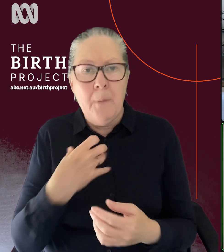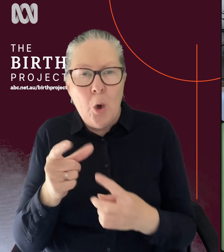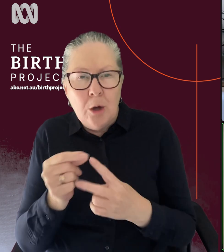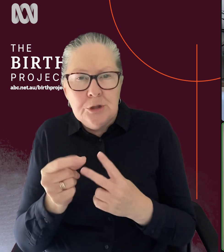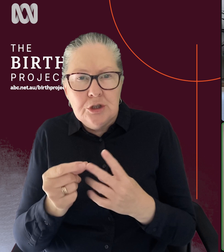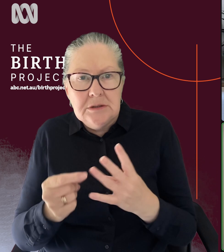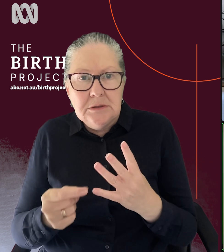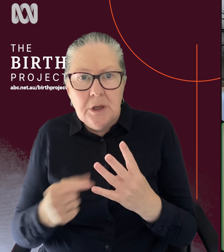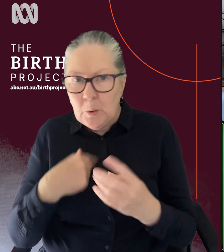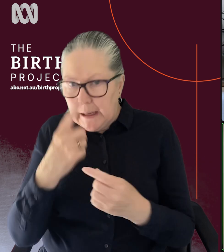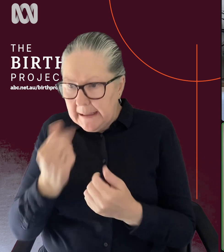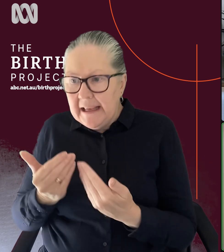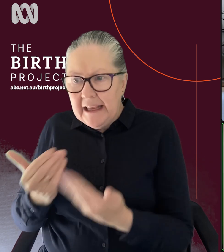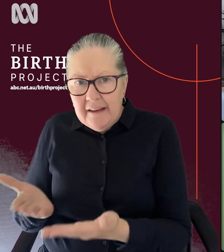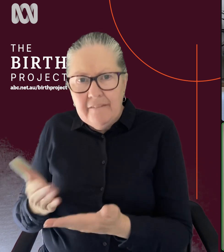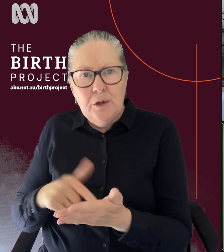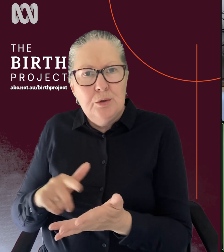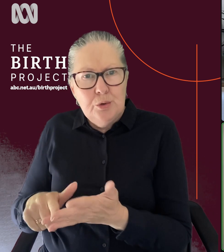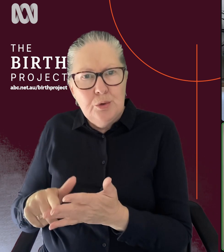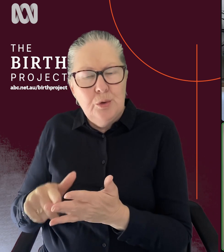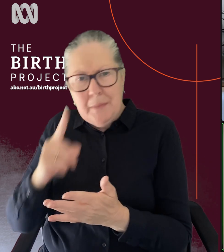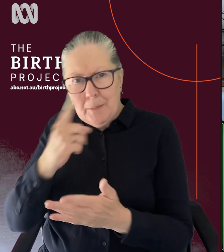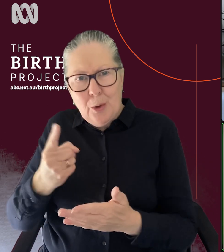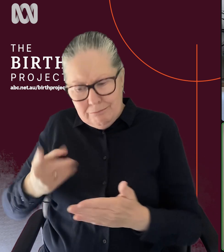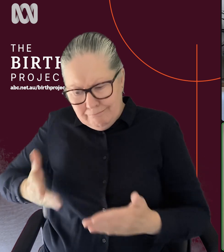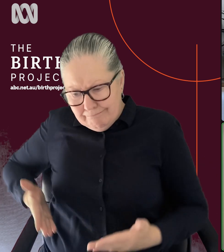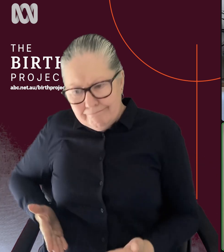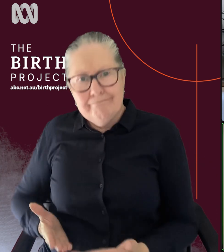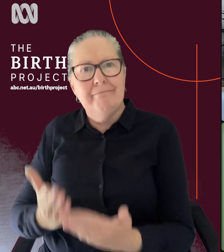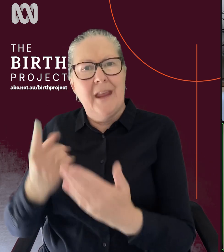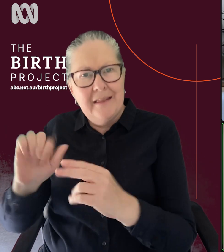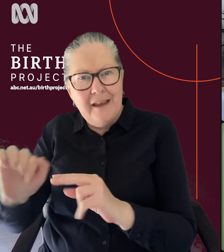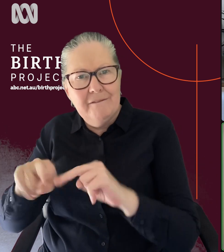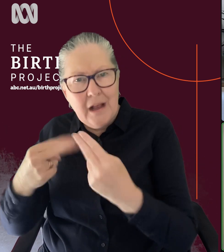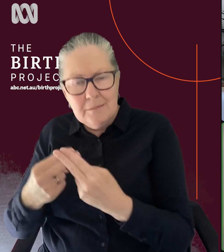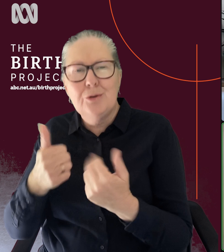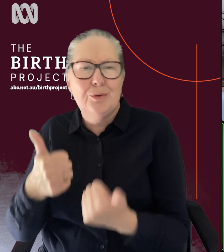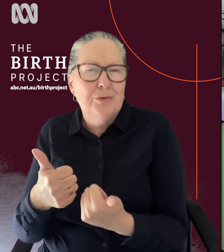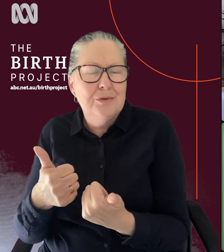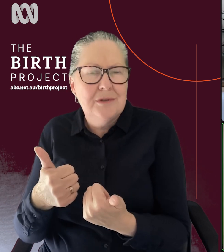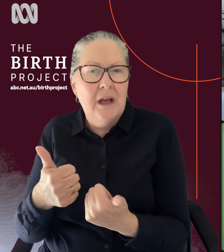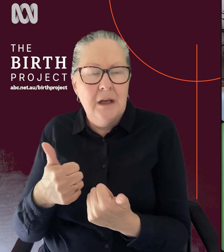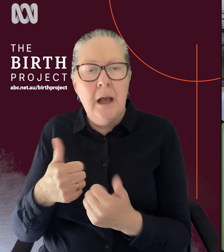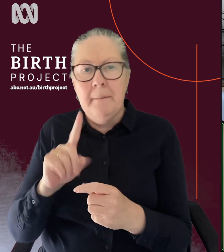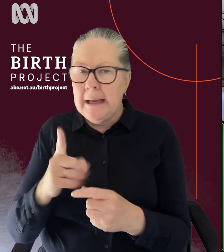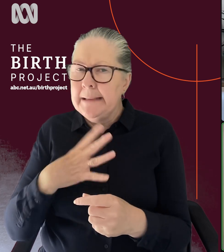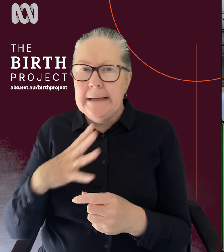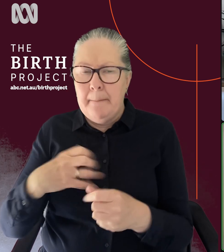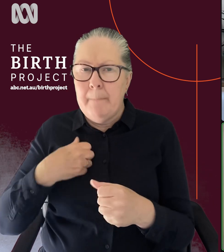birthing people and their families, the better. And it's nice to see that sort of being recognised. But yeah, we definitely need it rolled out